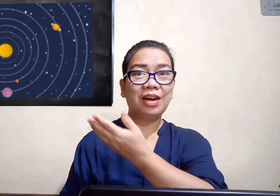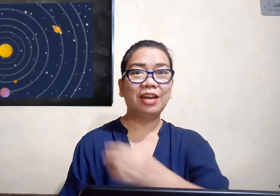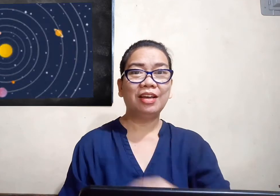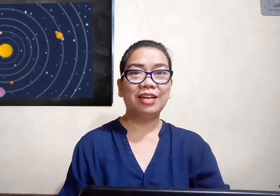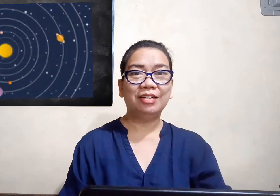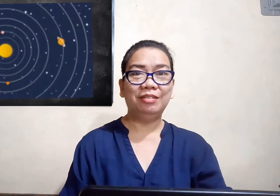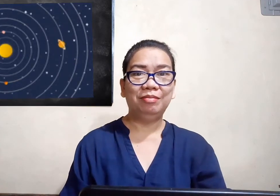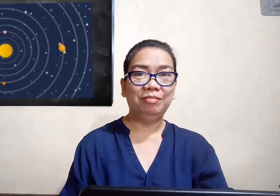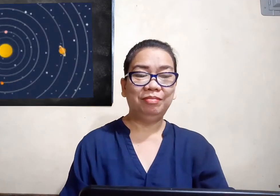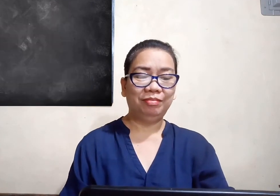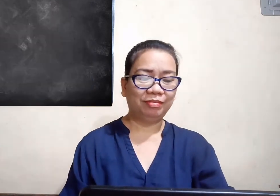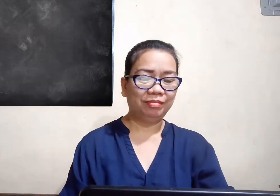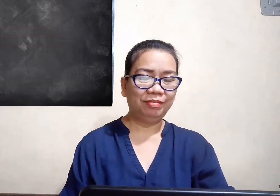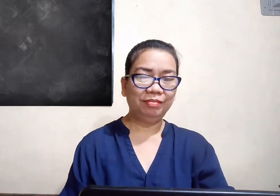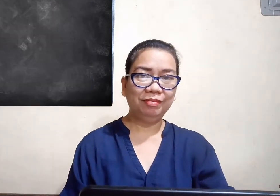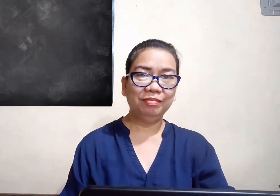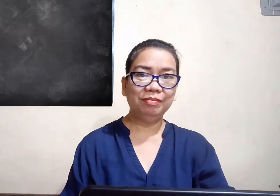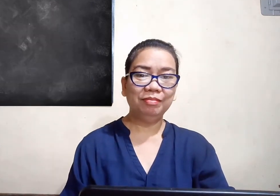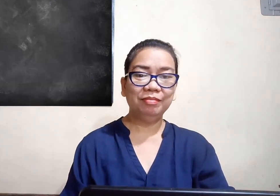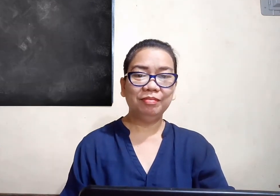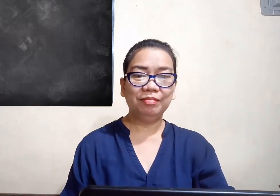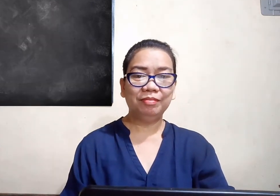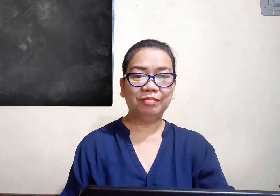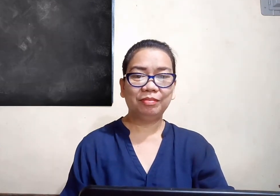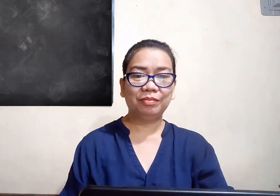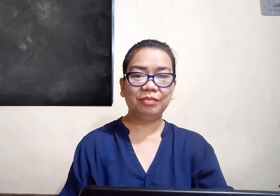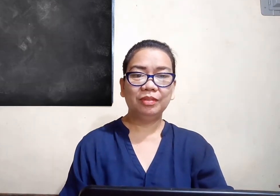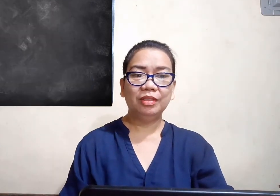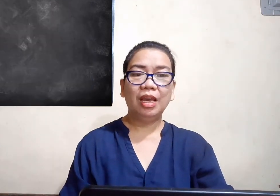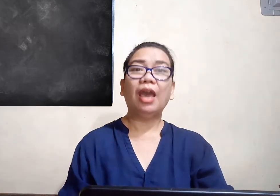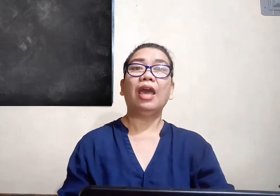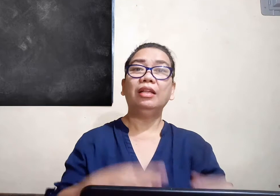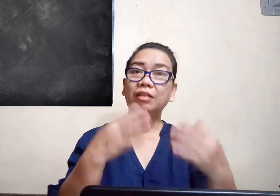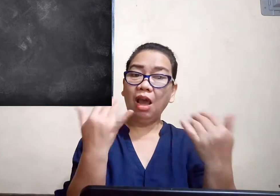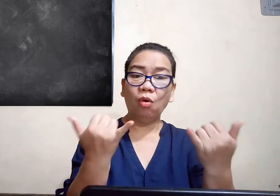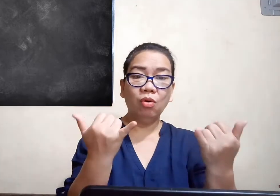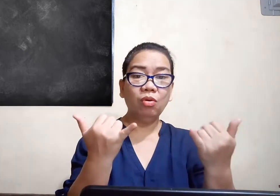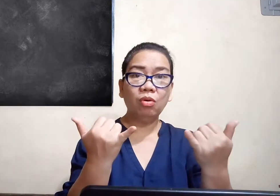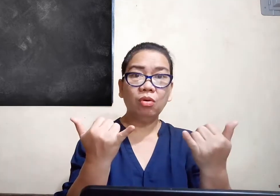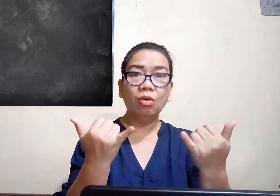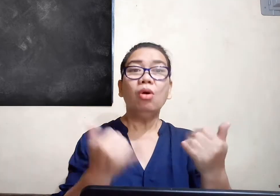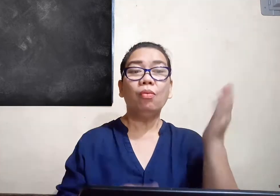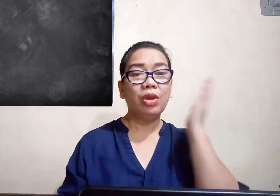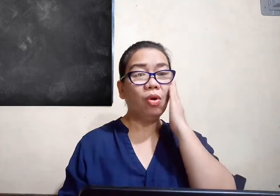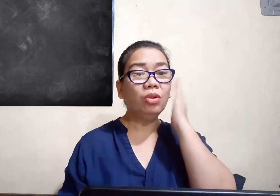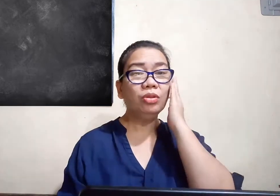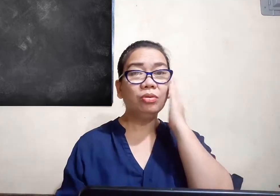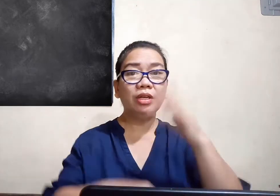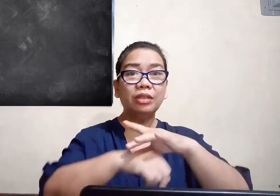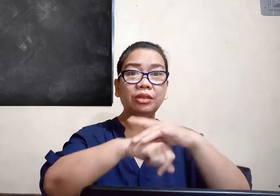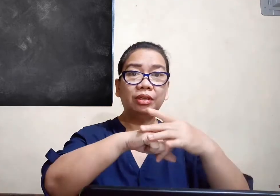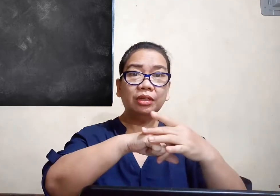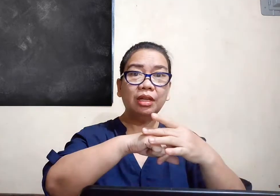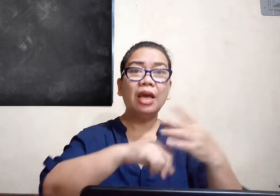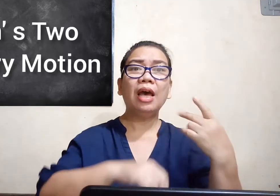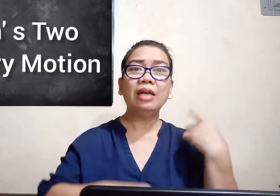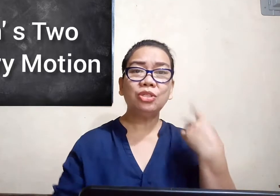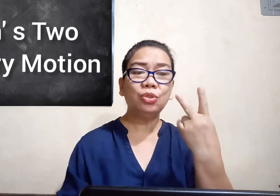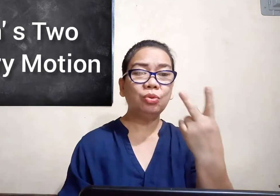and now we all know that earth has two